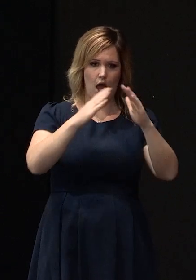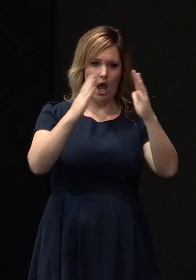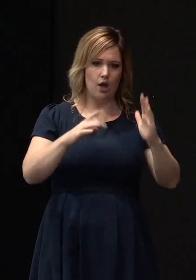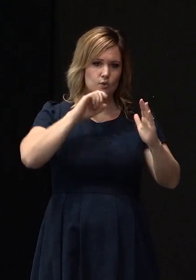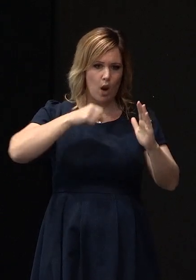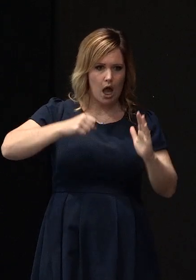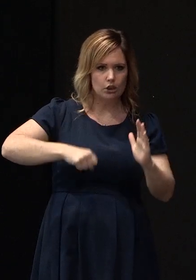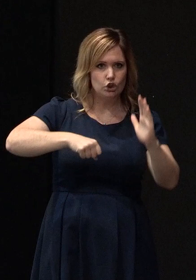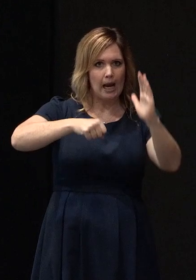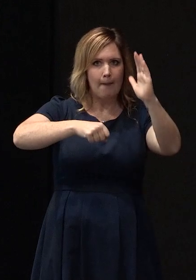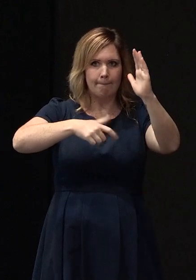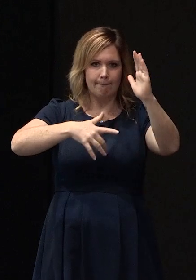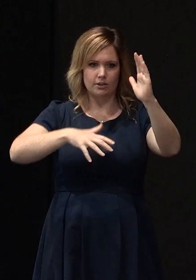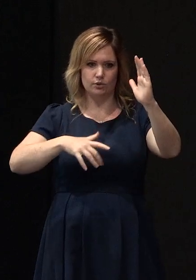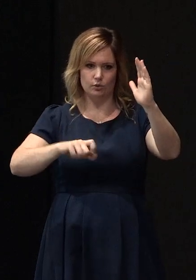concrete tile roof